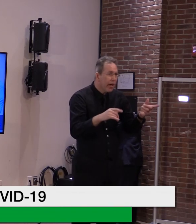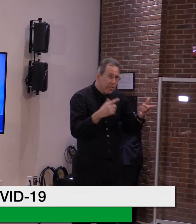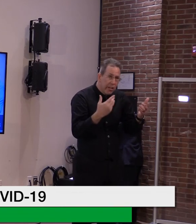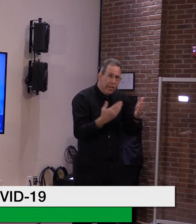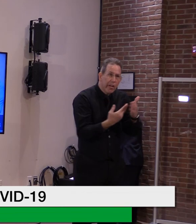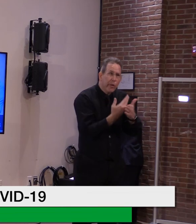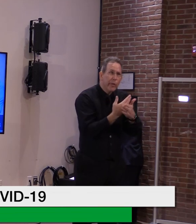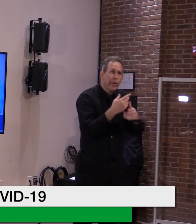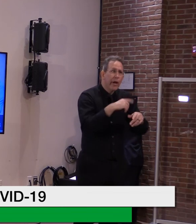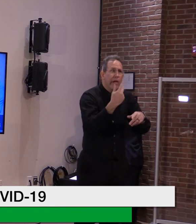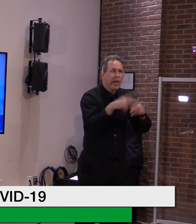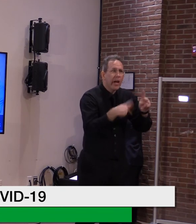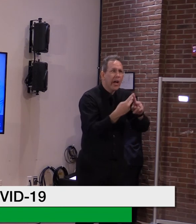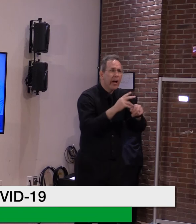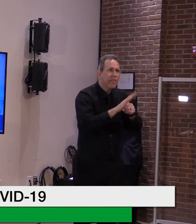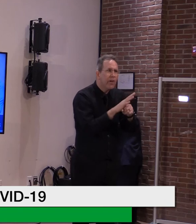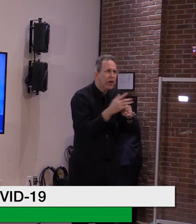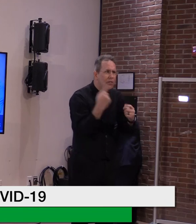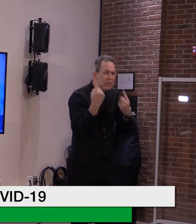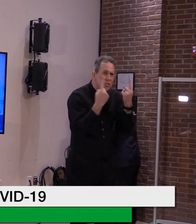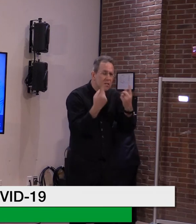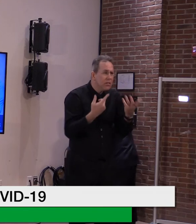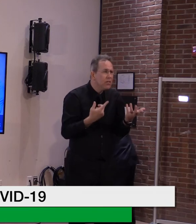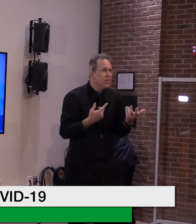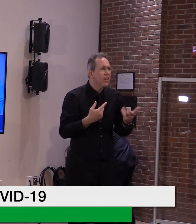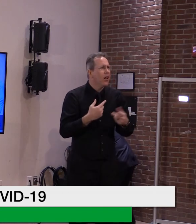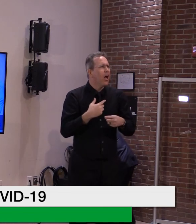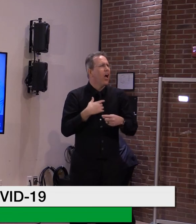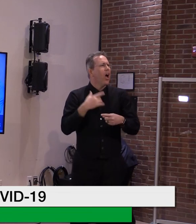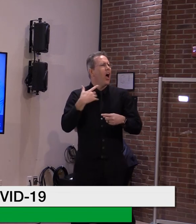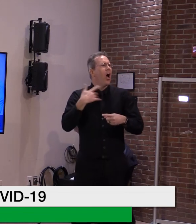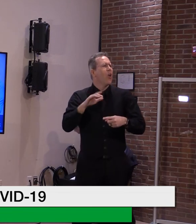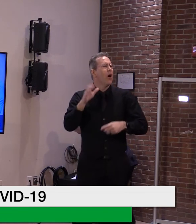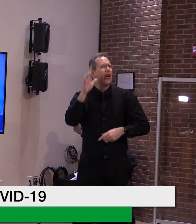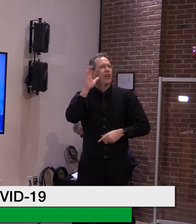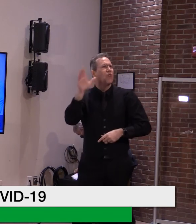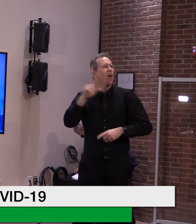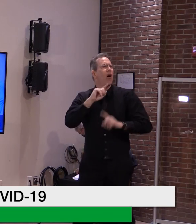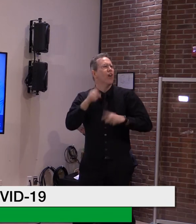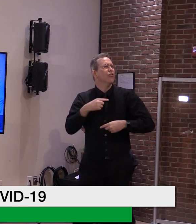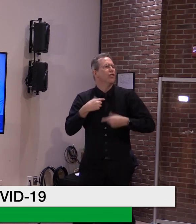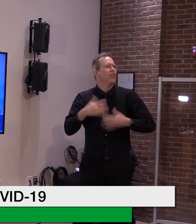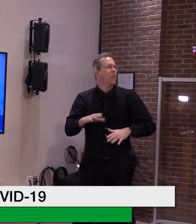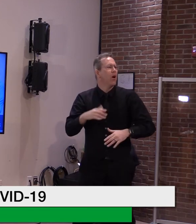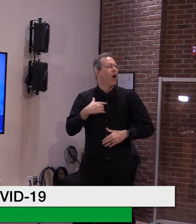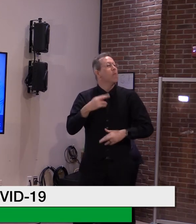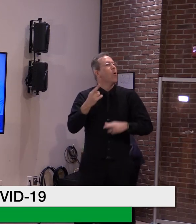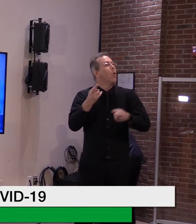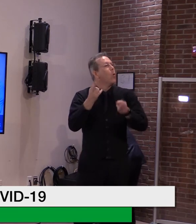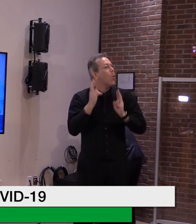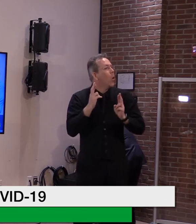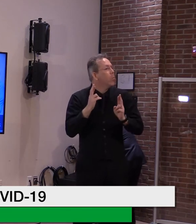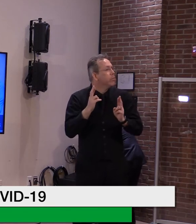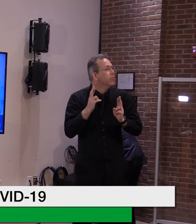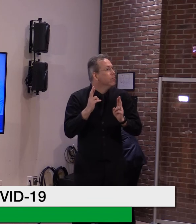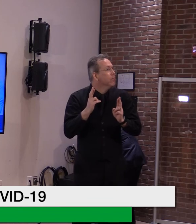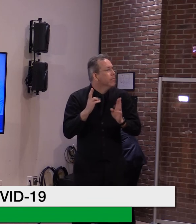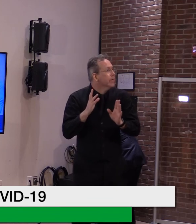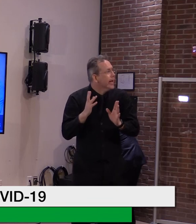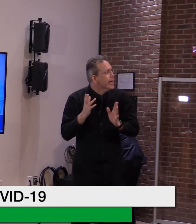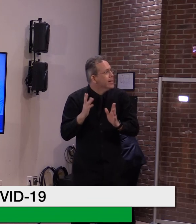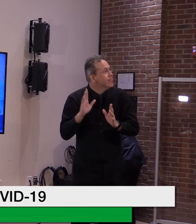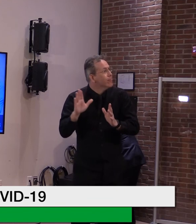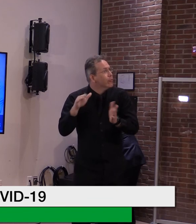don't even want to hear the answer right now. I just hope that Mark Levine would be able to incorporate a look at that as we go